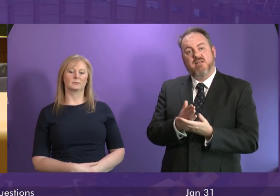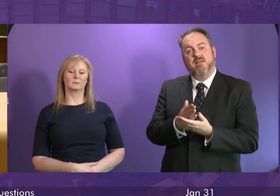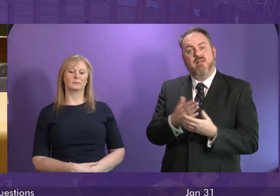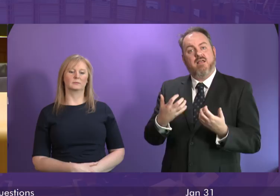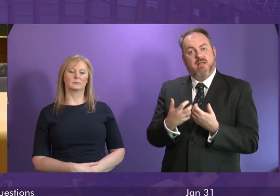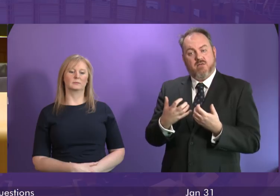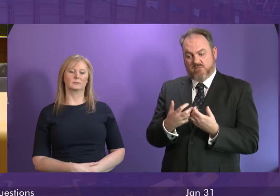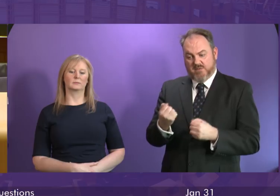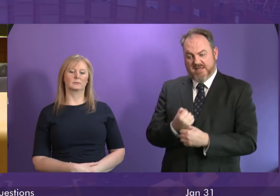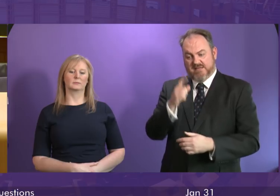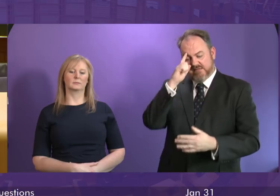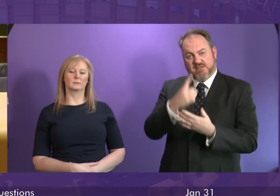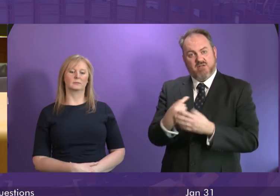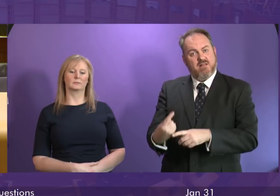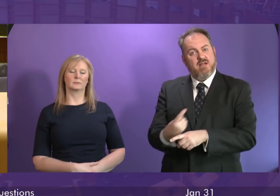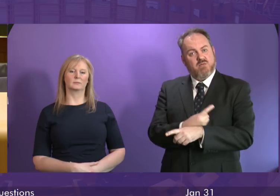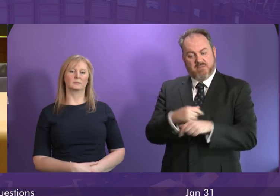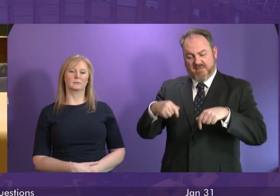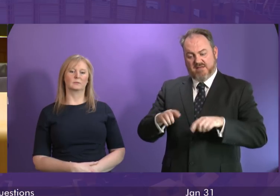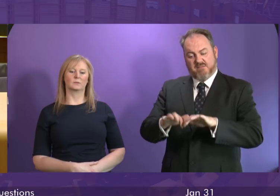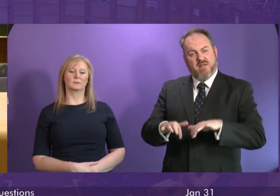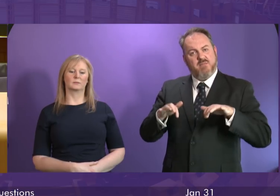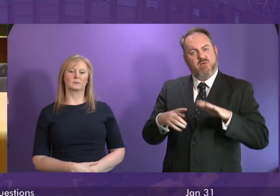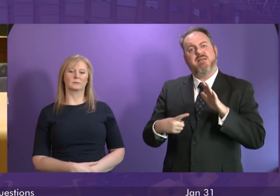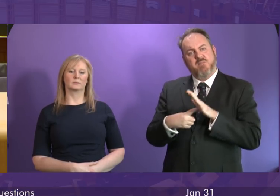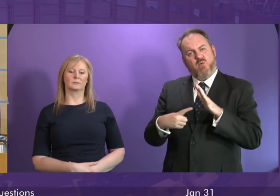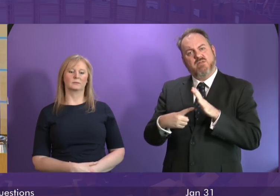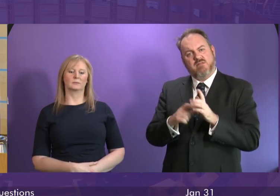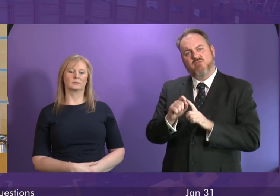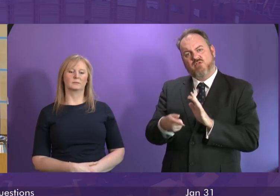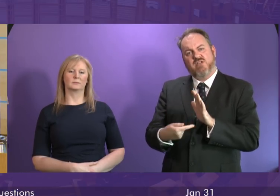only last week by this parliament on a very important project